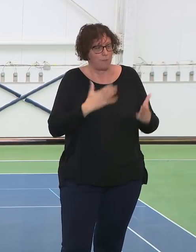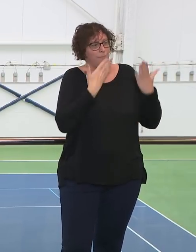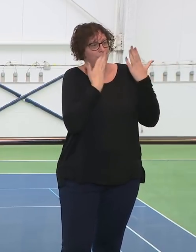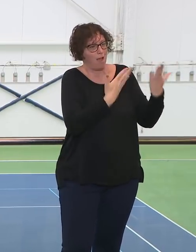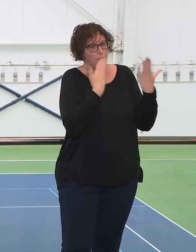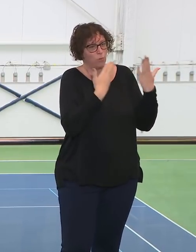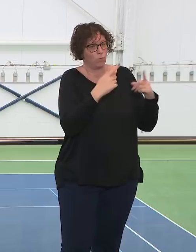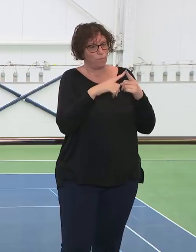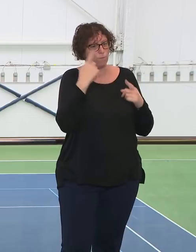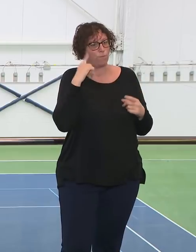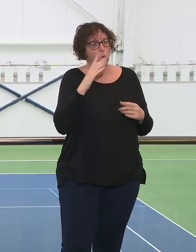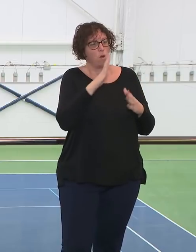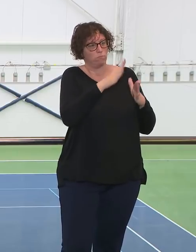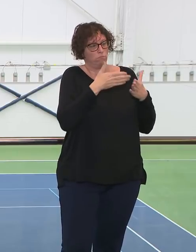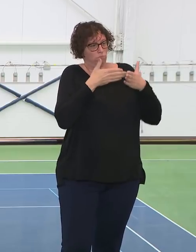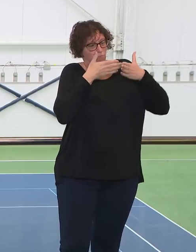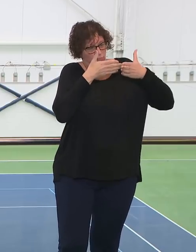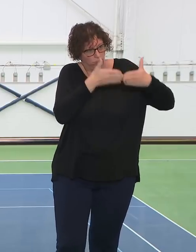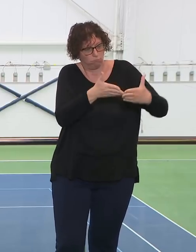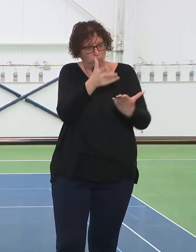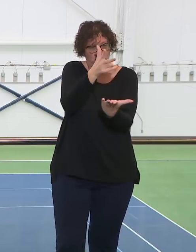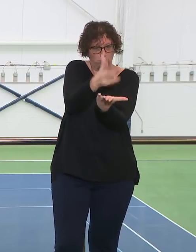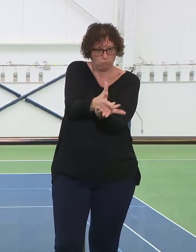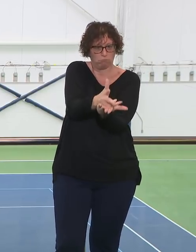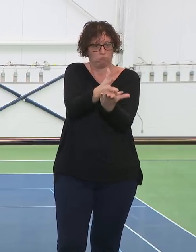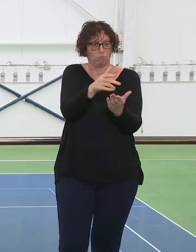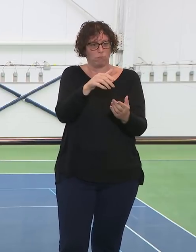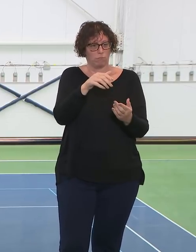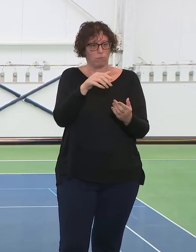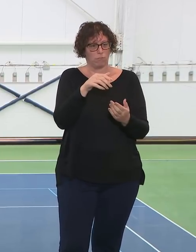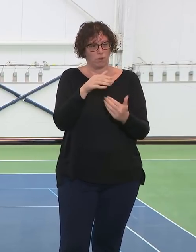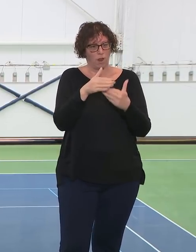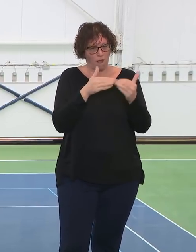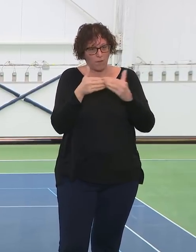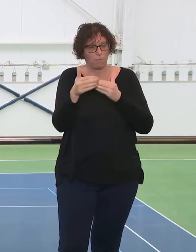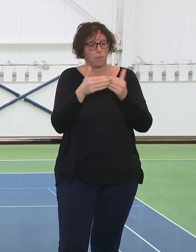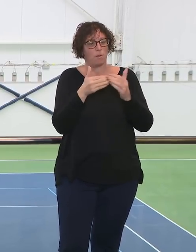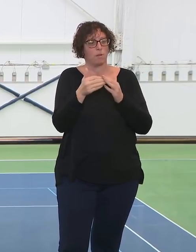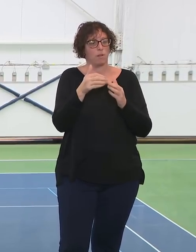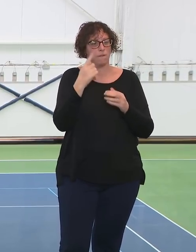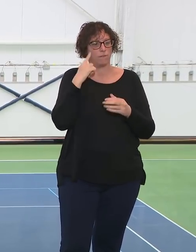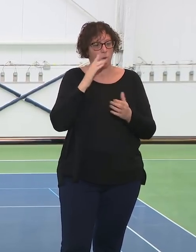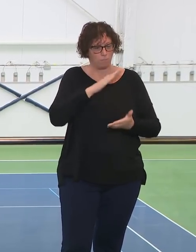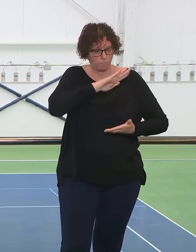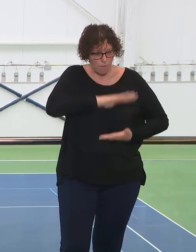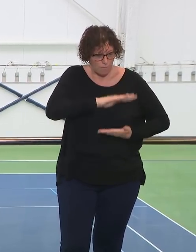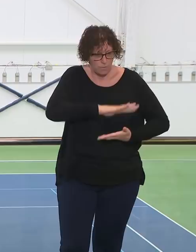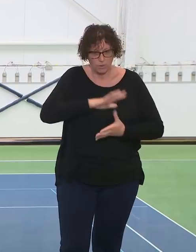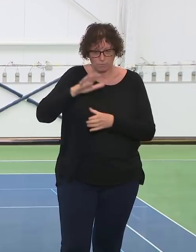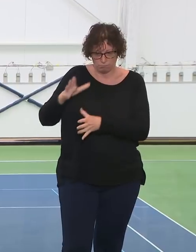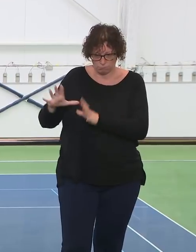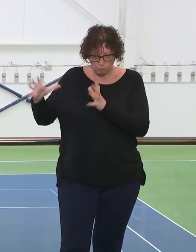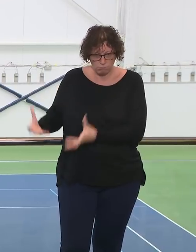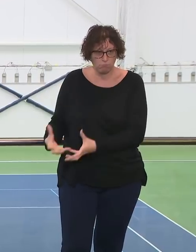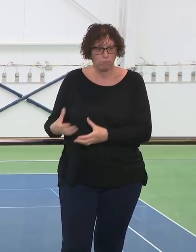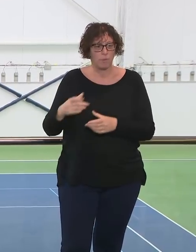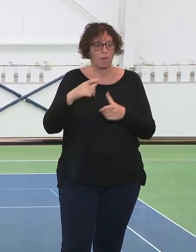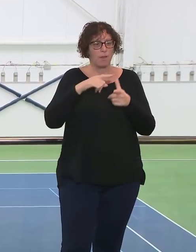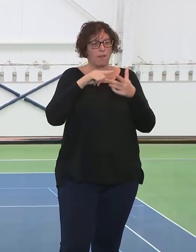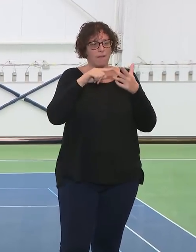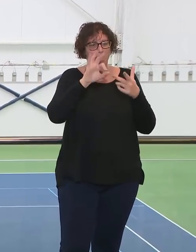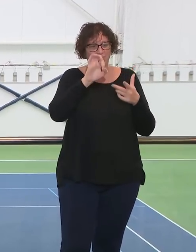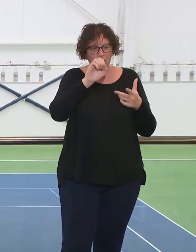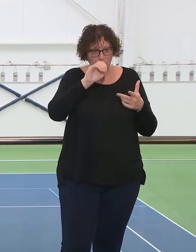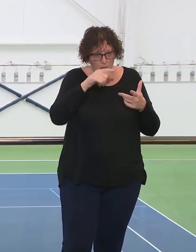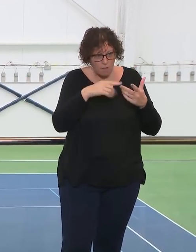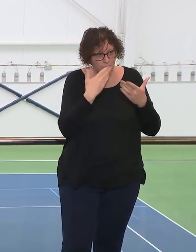for the ambulances and the first responders who have arrived, for the ventilators. This is all moving in the right direction. But this